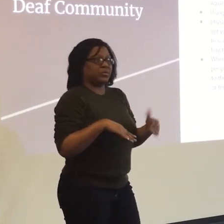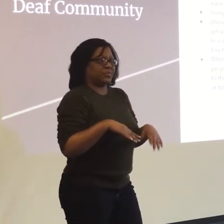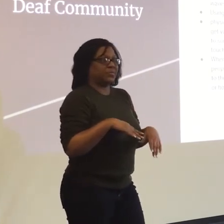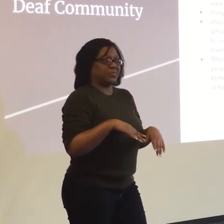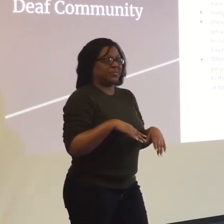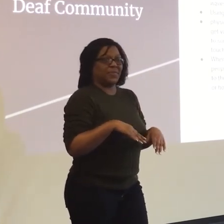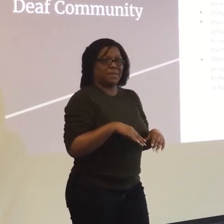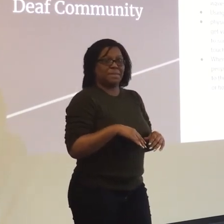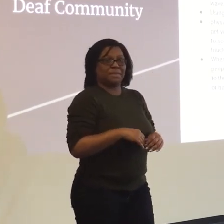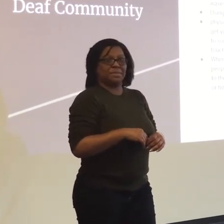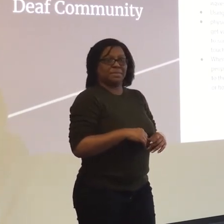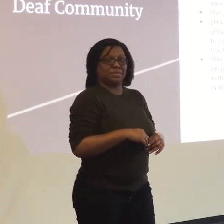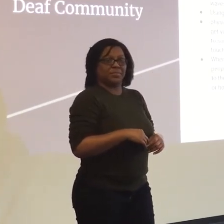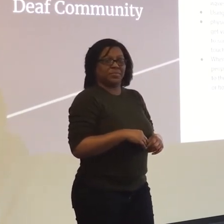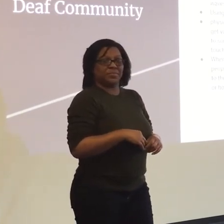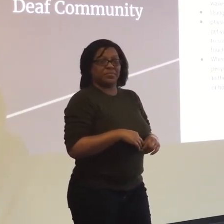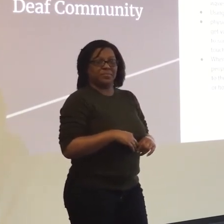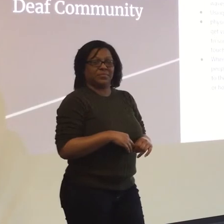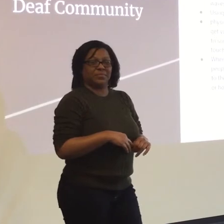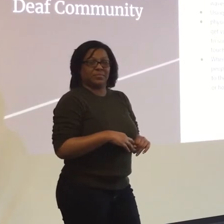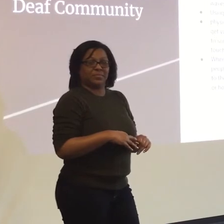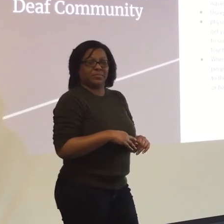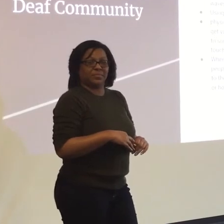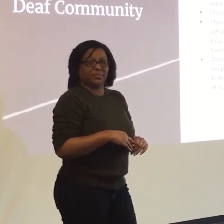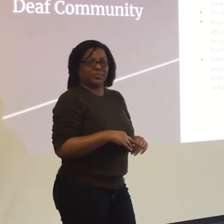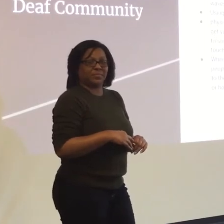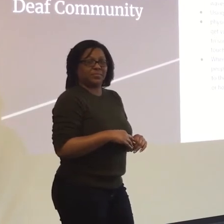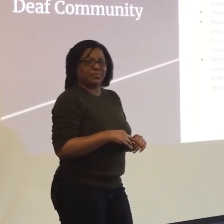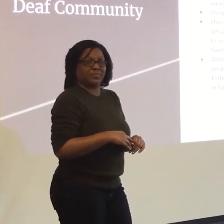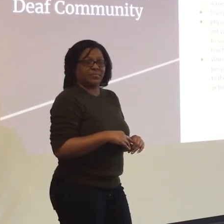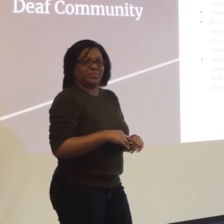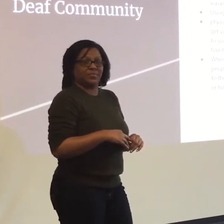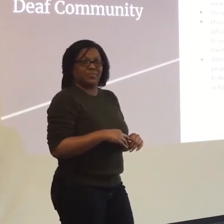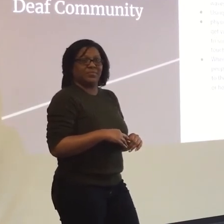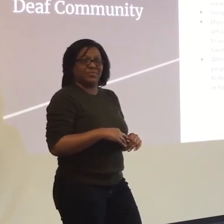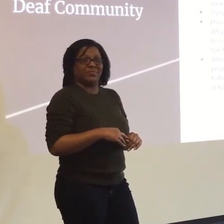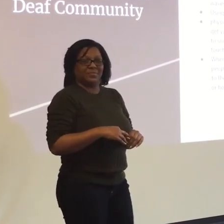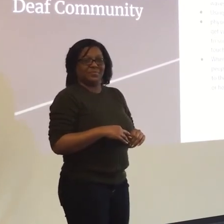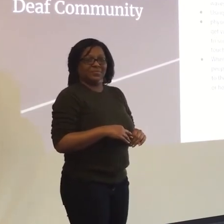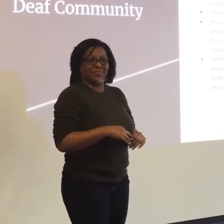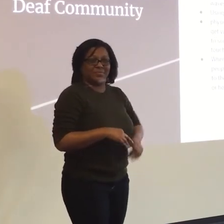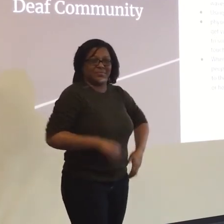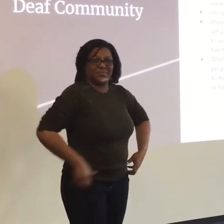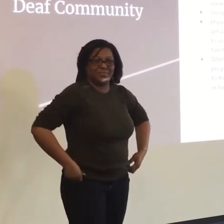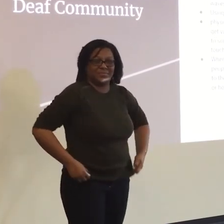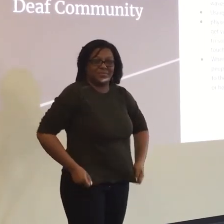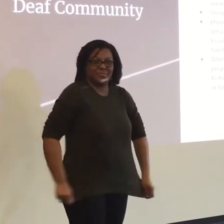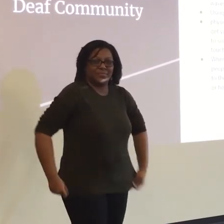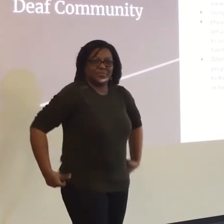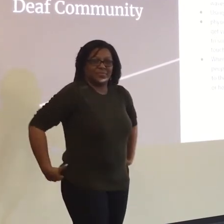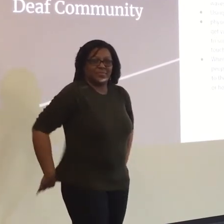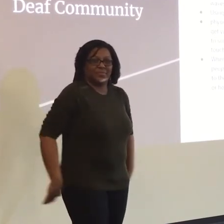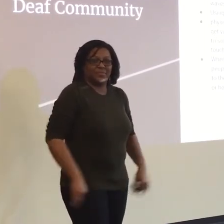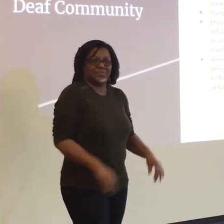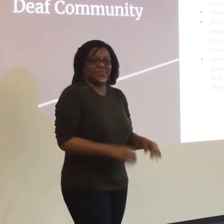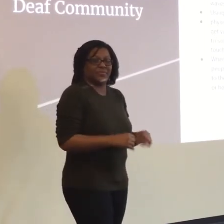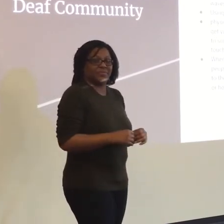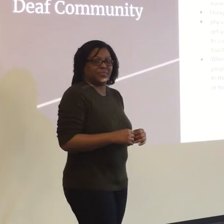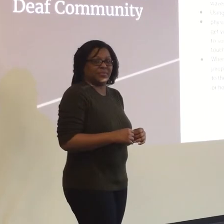So just to clarify, what have you experienced? Have you gone through any awkward situations, any times where you just haven't been able to get a